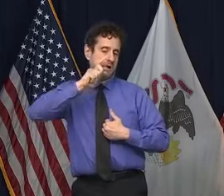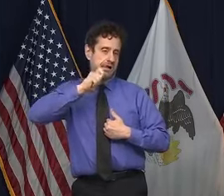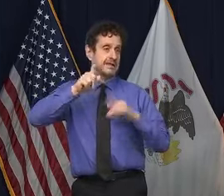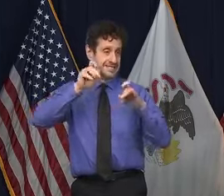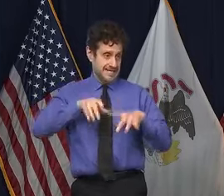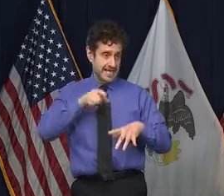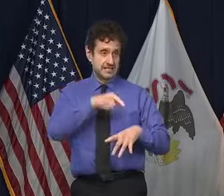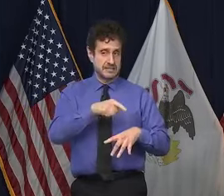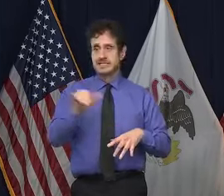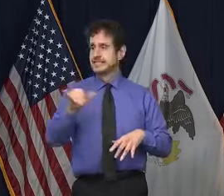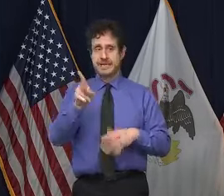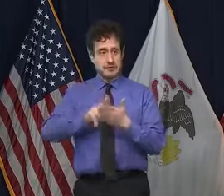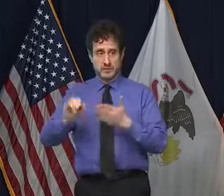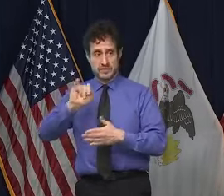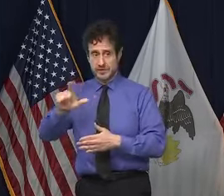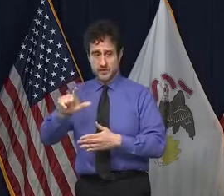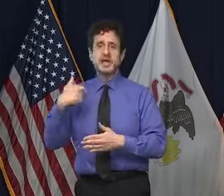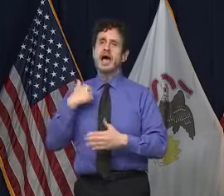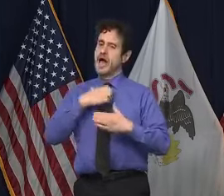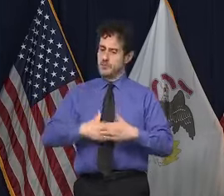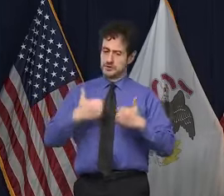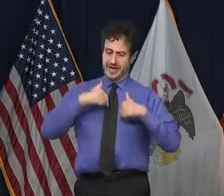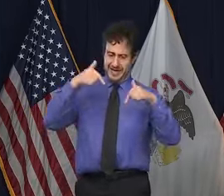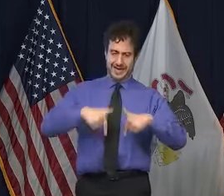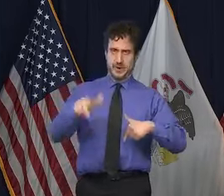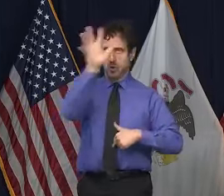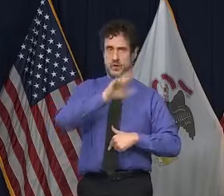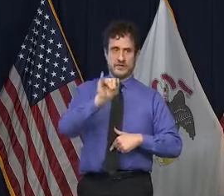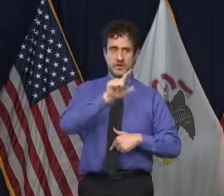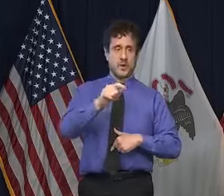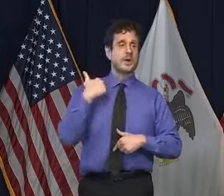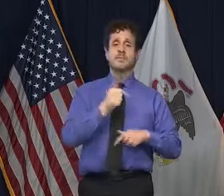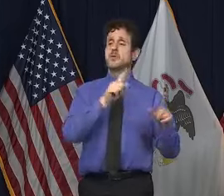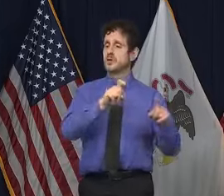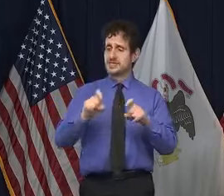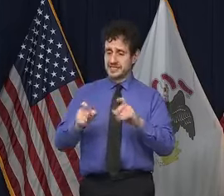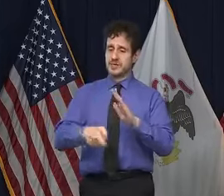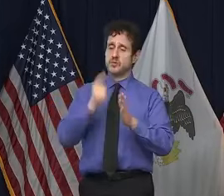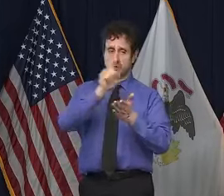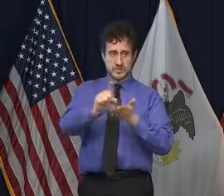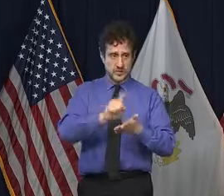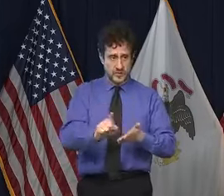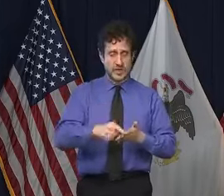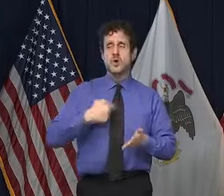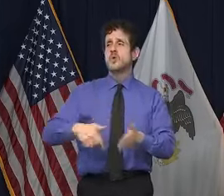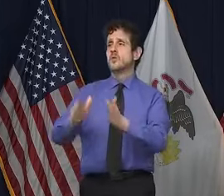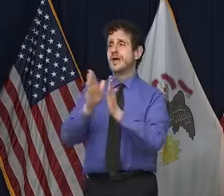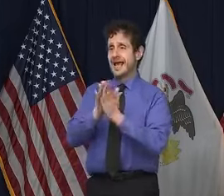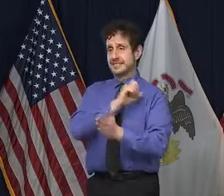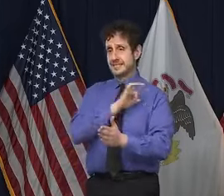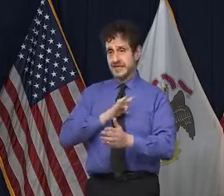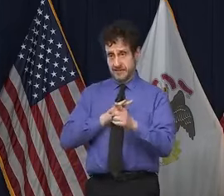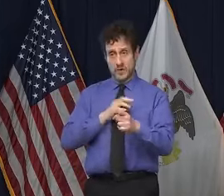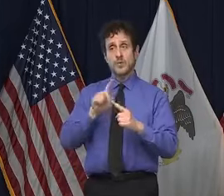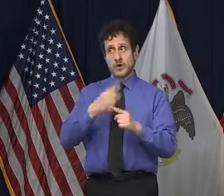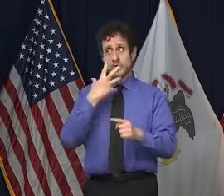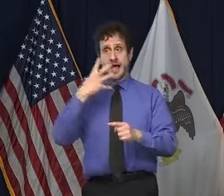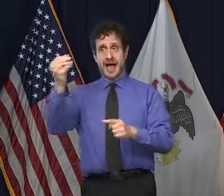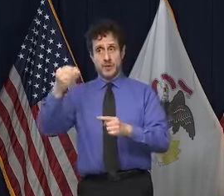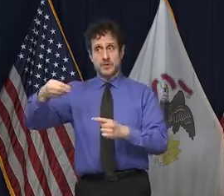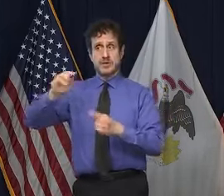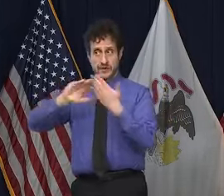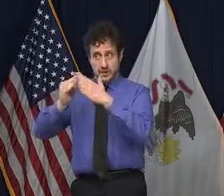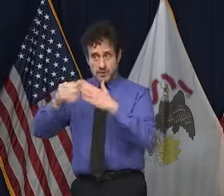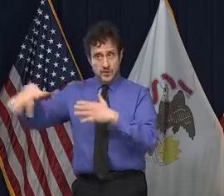of Illinois. But we are testing once a week. We are asking staff to follow certain protocols when they're outside of the